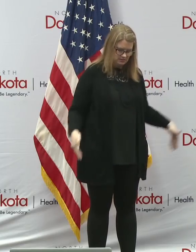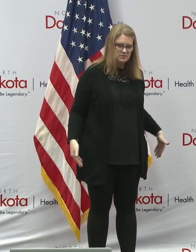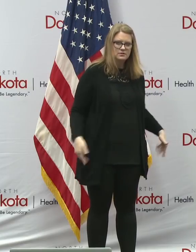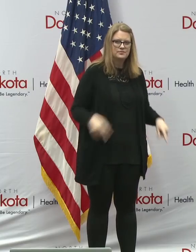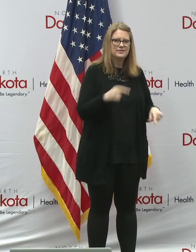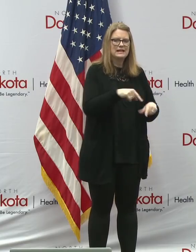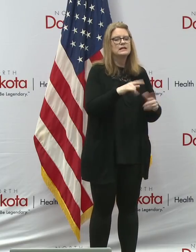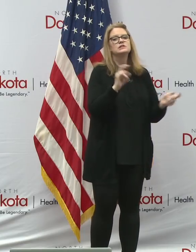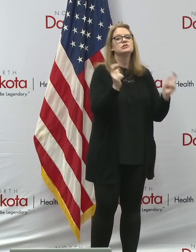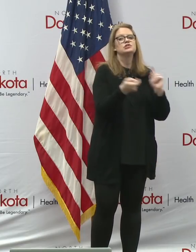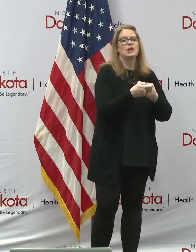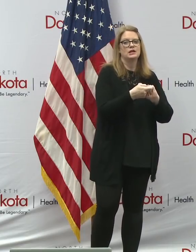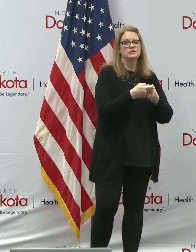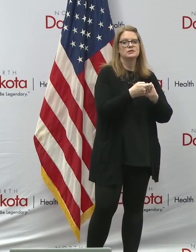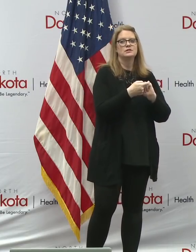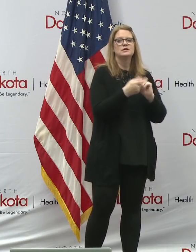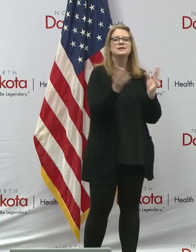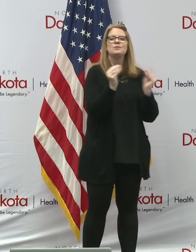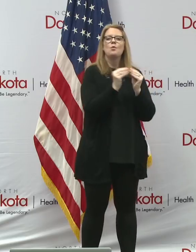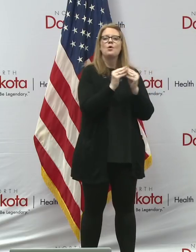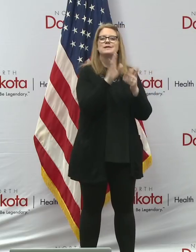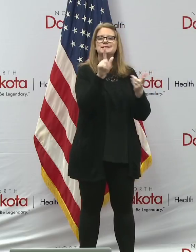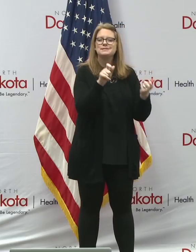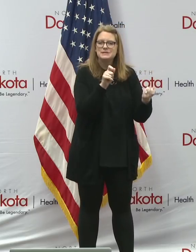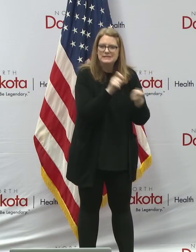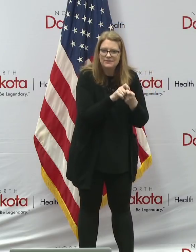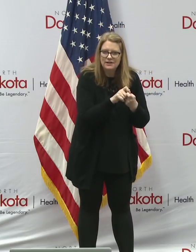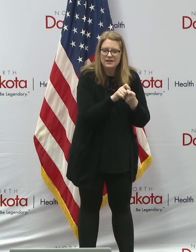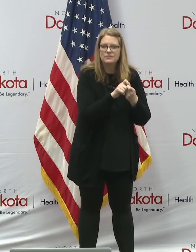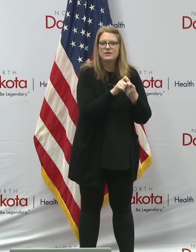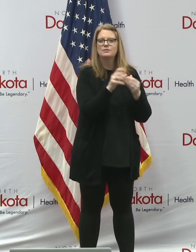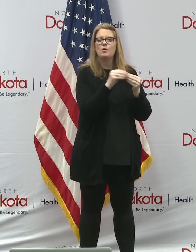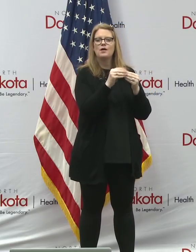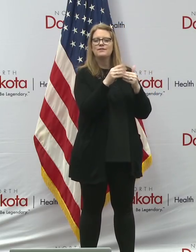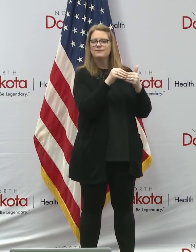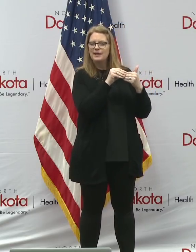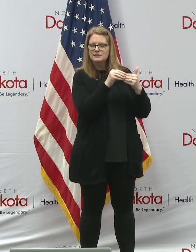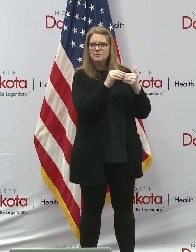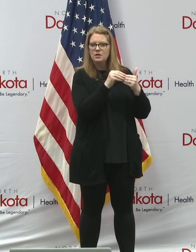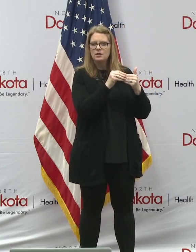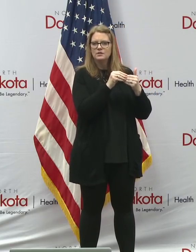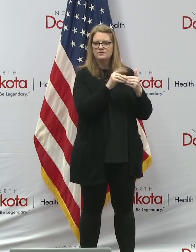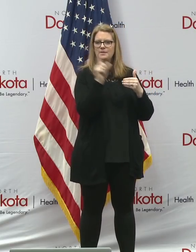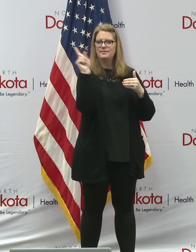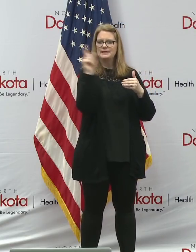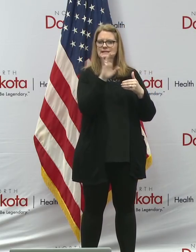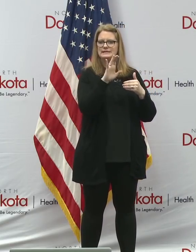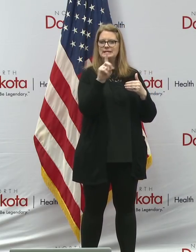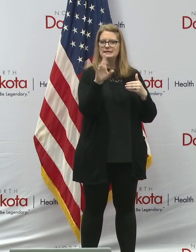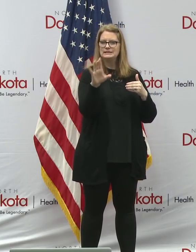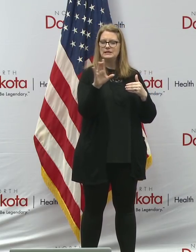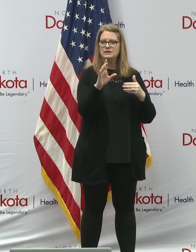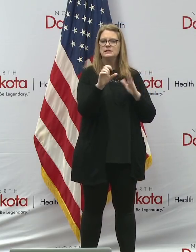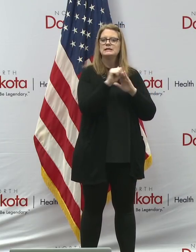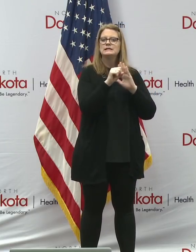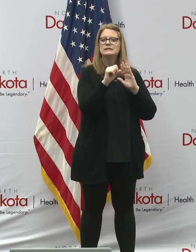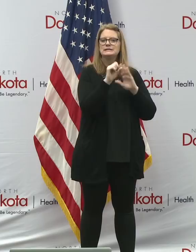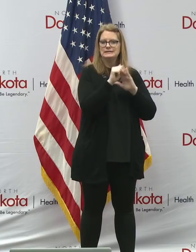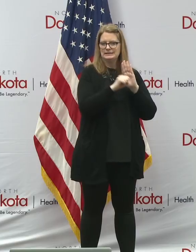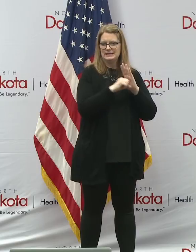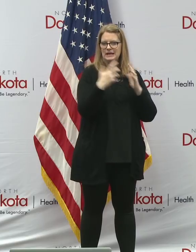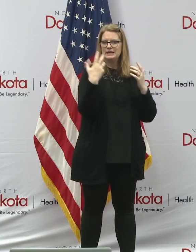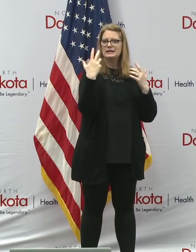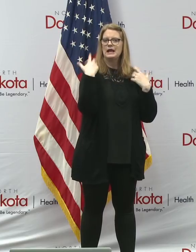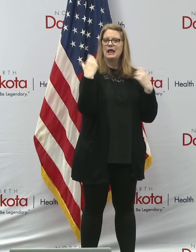some new, more specific and, and slightly in some cases, more flexible guidance from the CDC. And I'll invite state health officer, Mylin